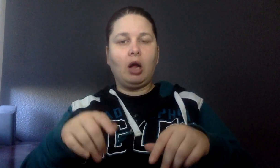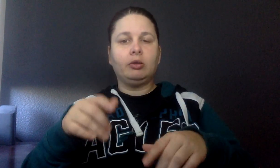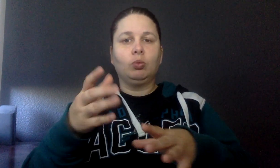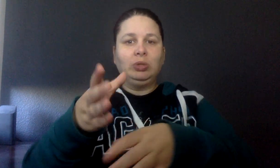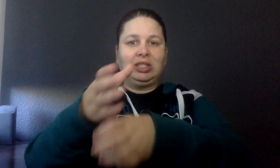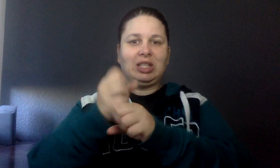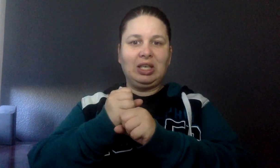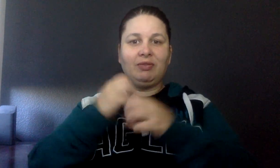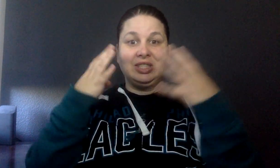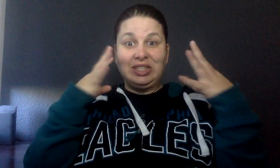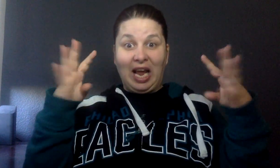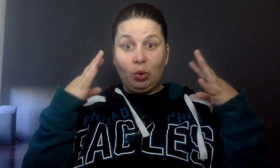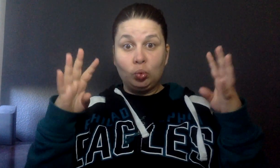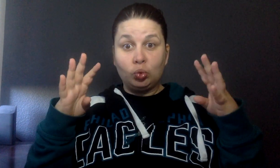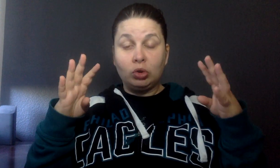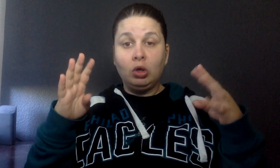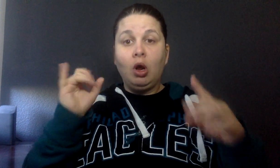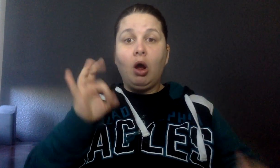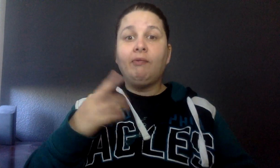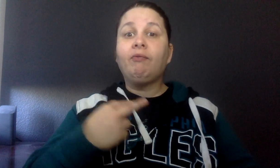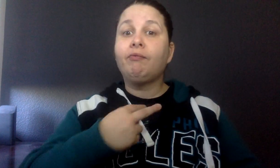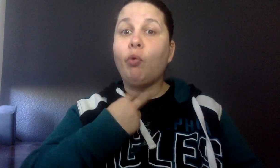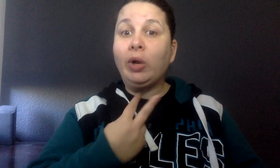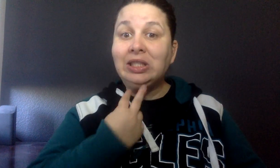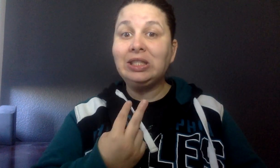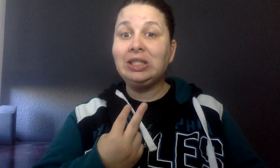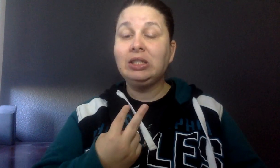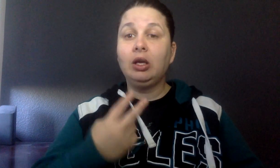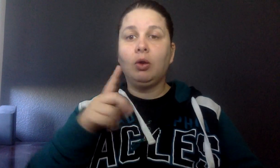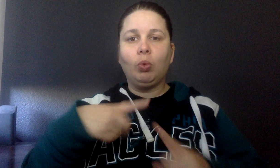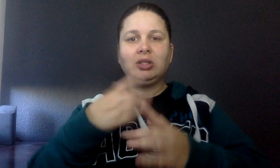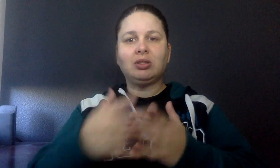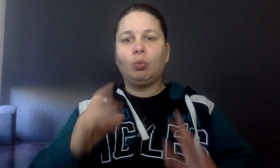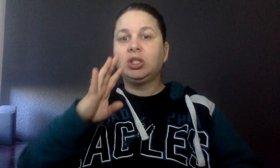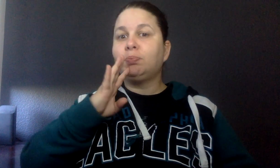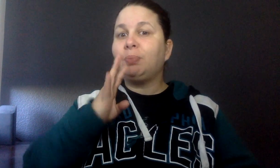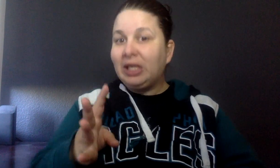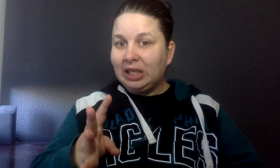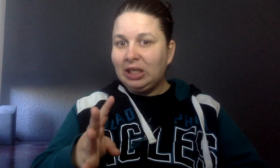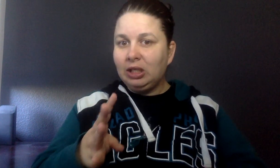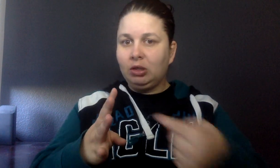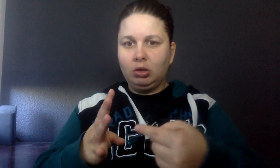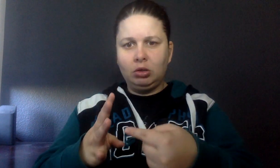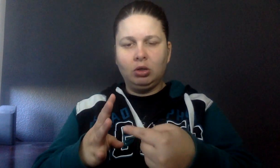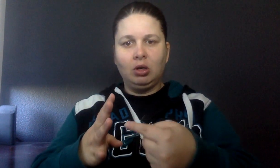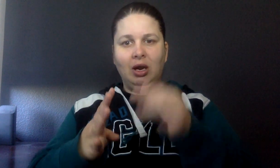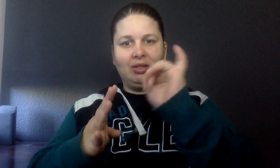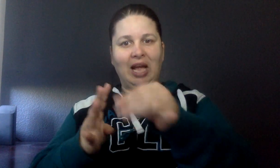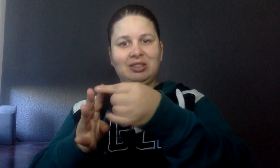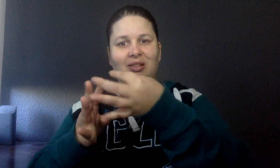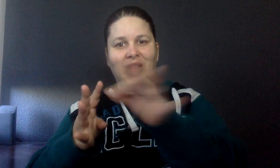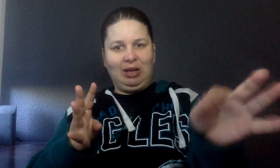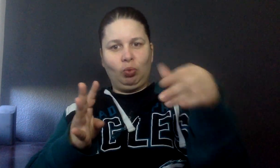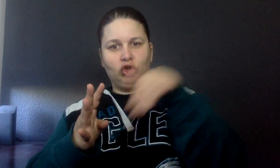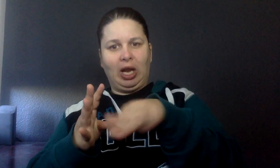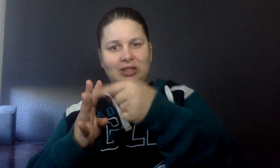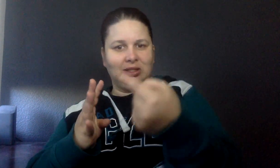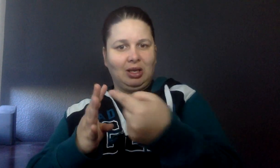receive style of bullying when speaking. That is the language aspect.